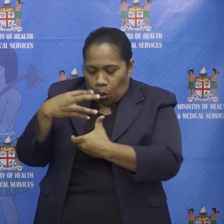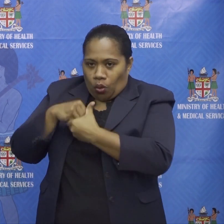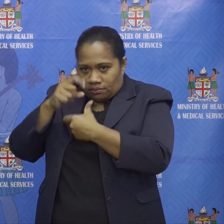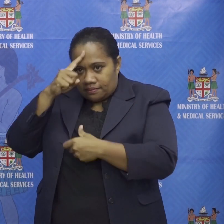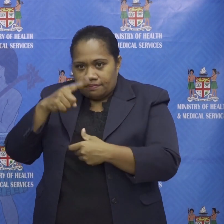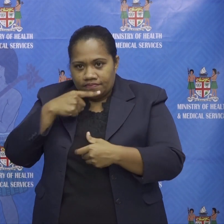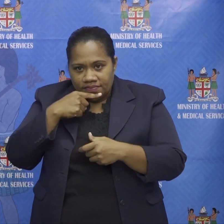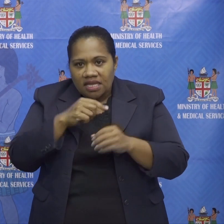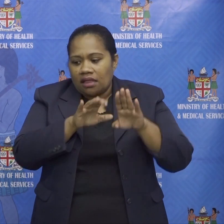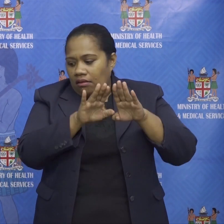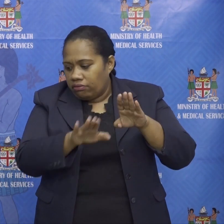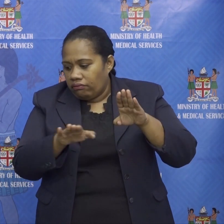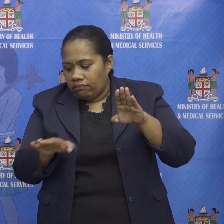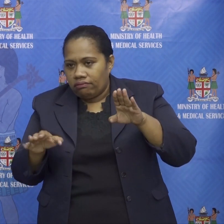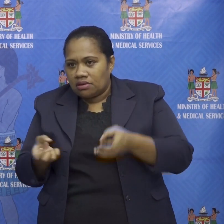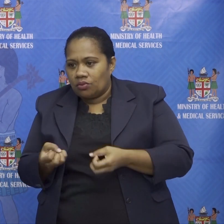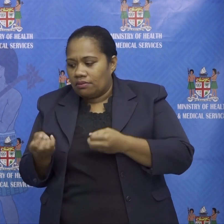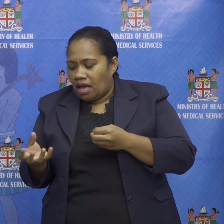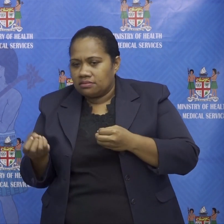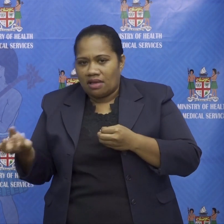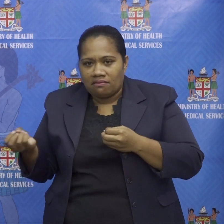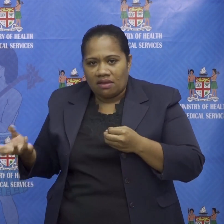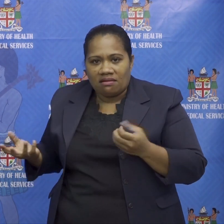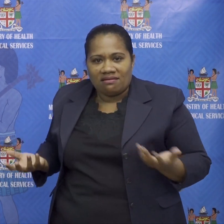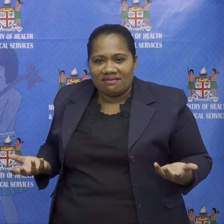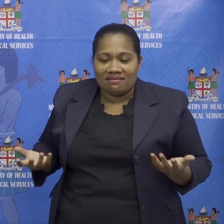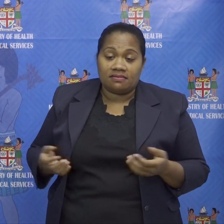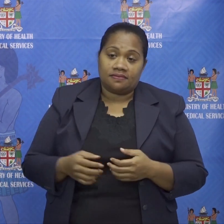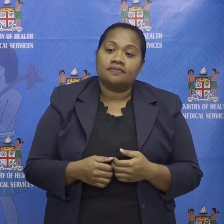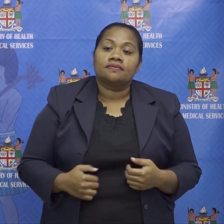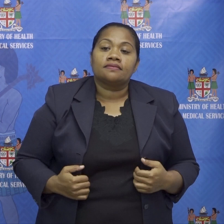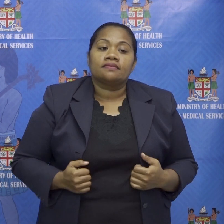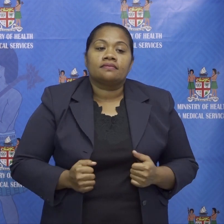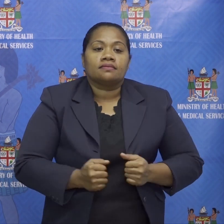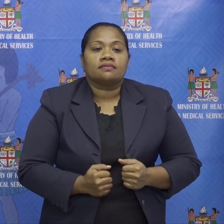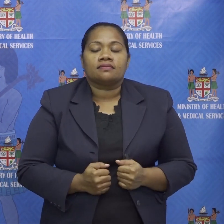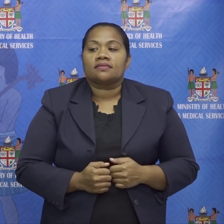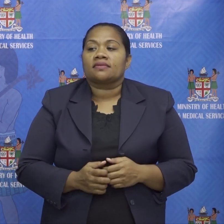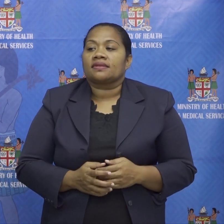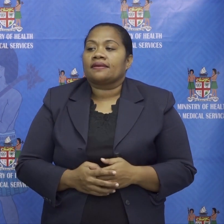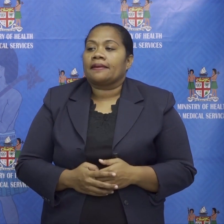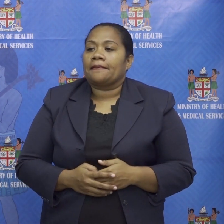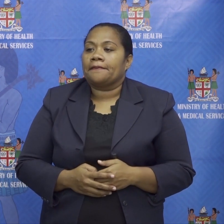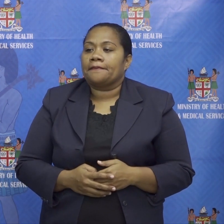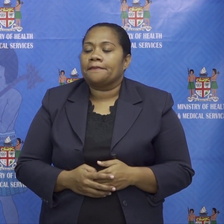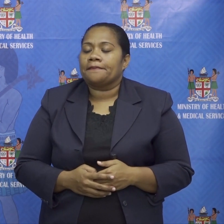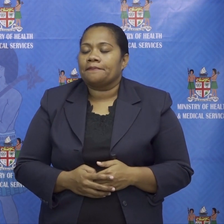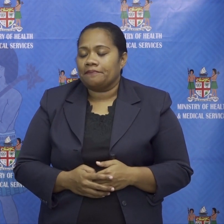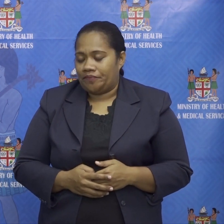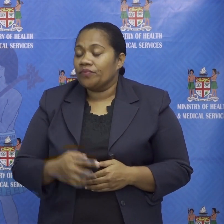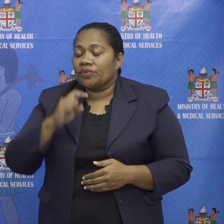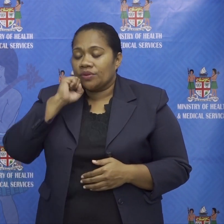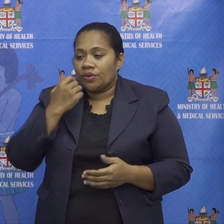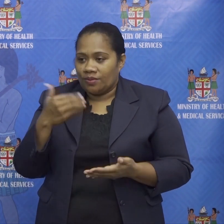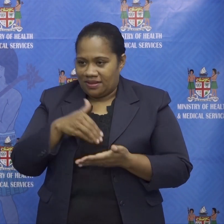we'll keep on going down the road okay i'm just going to add to that